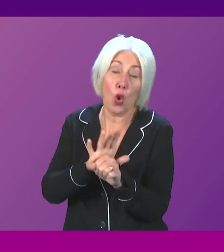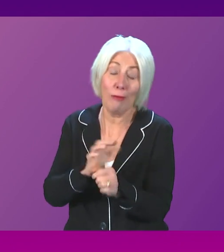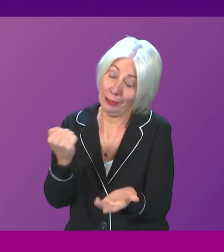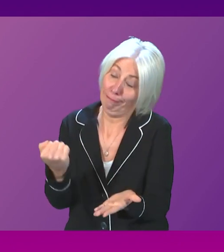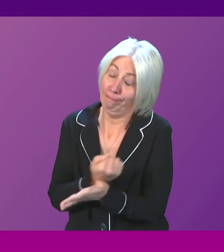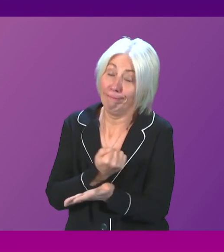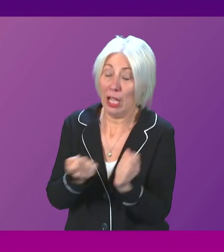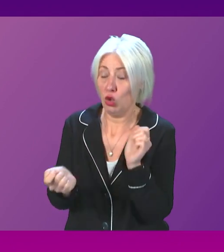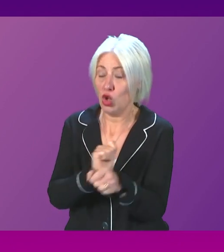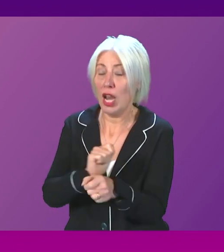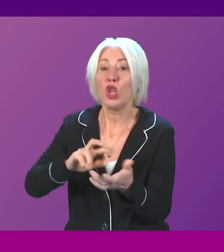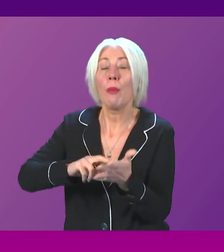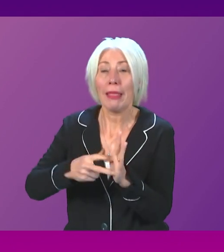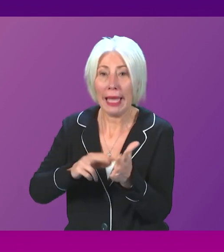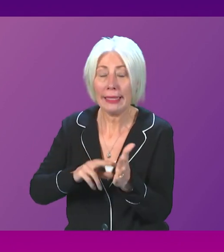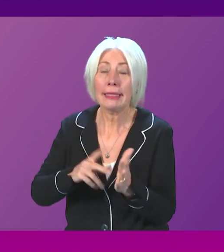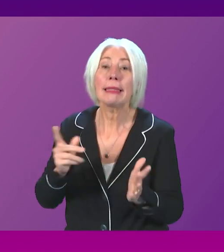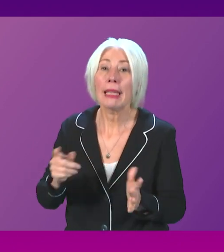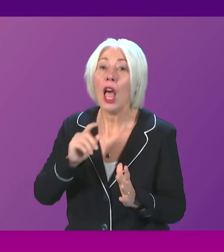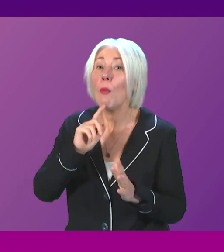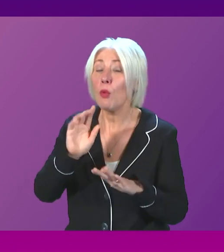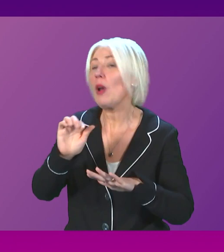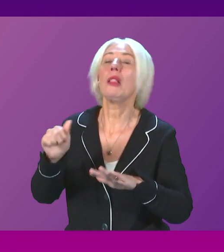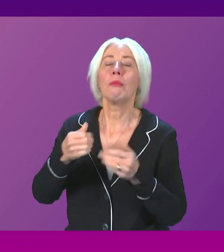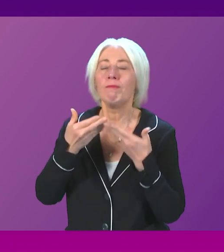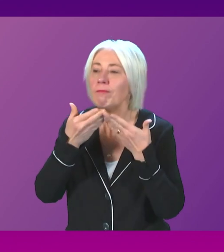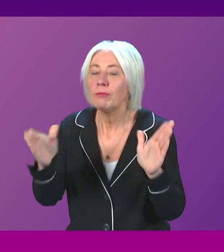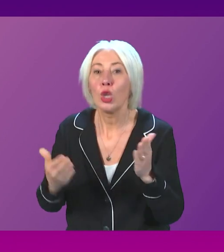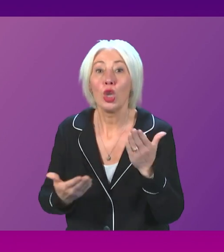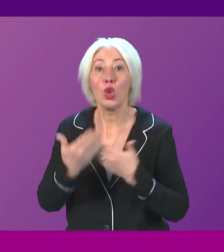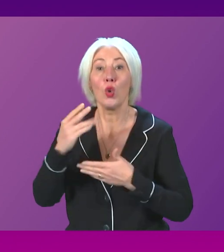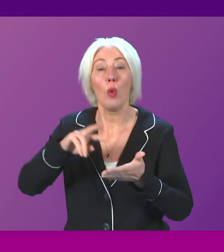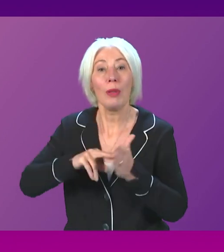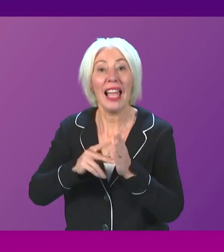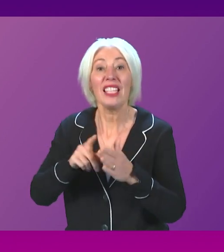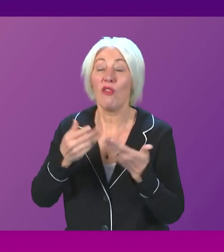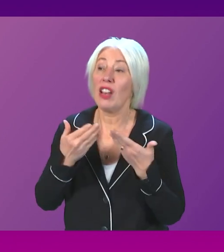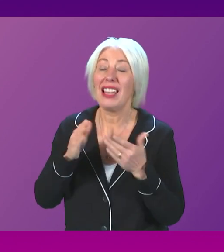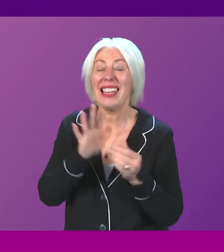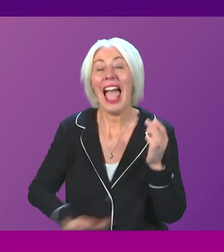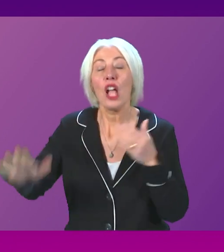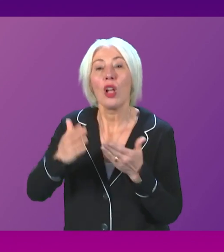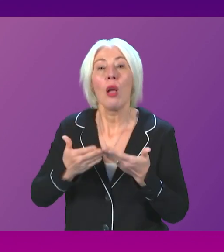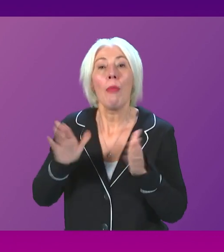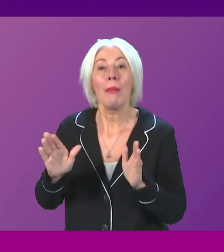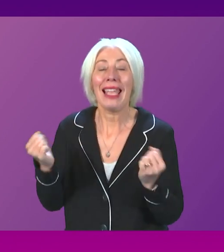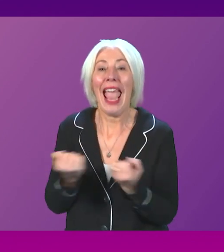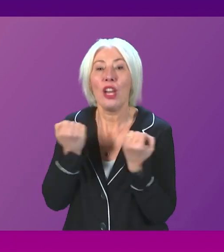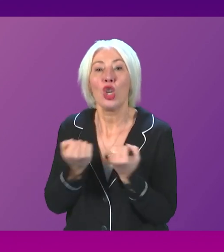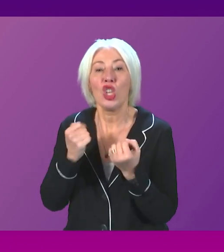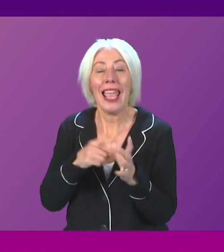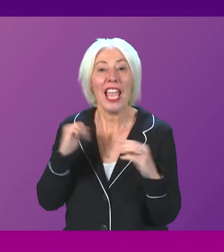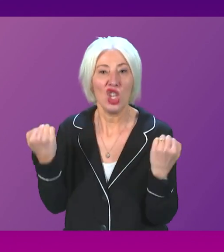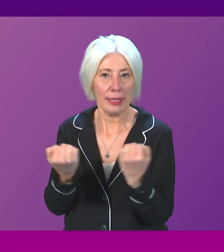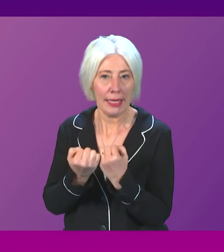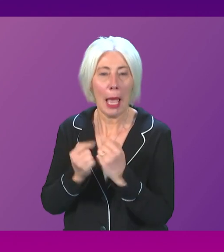changed those plans. We will shortly set out our plans for the National Public Energy Agency. But if Anas Sarwar is going to come